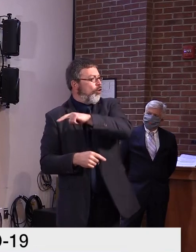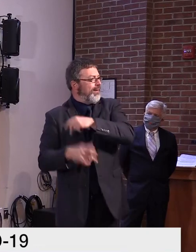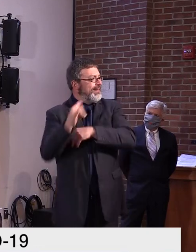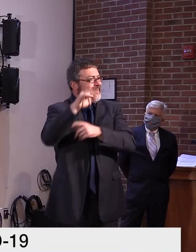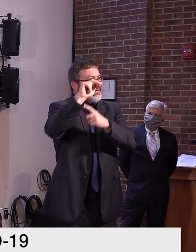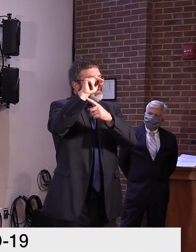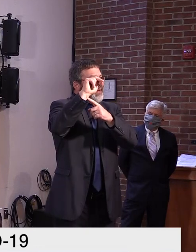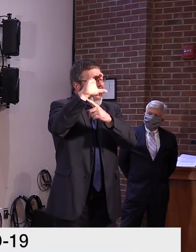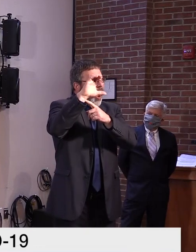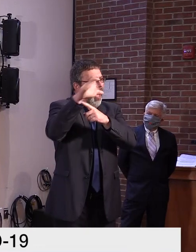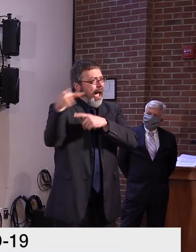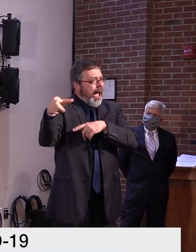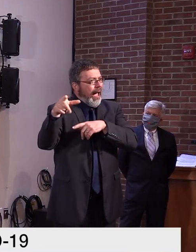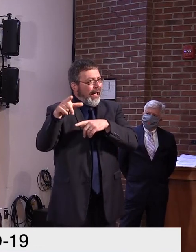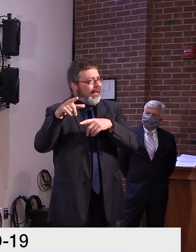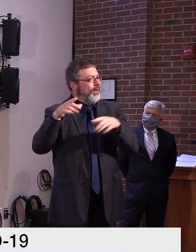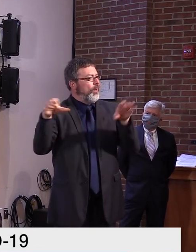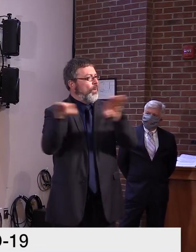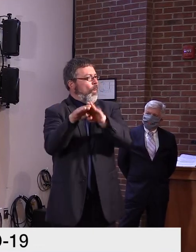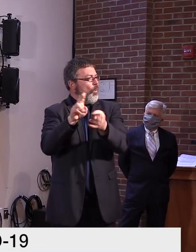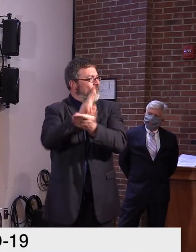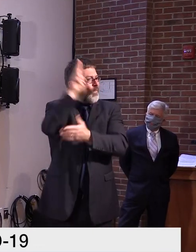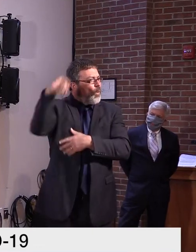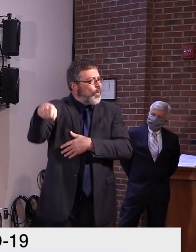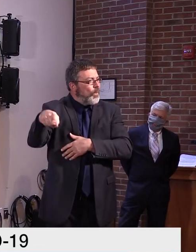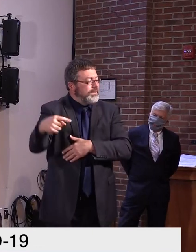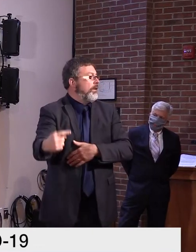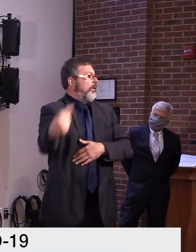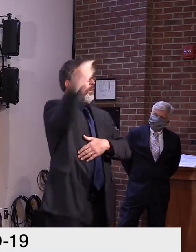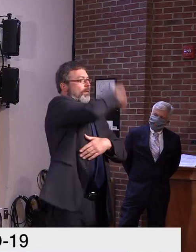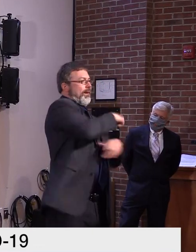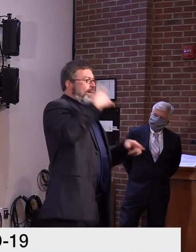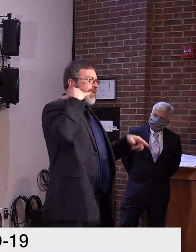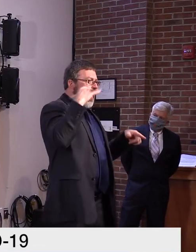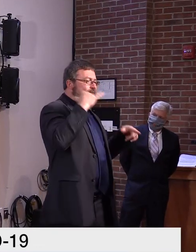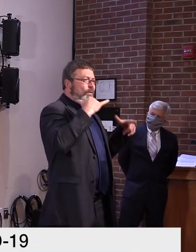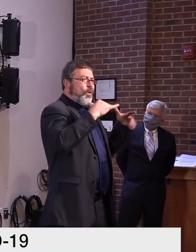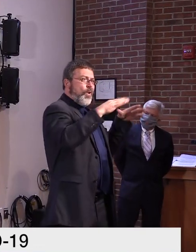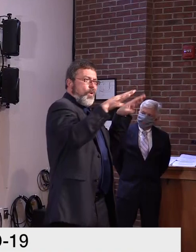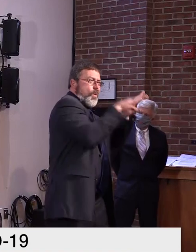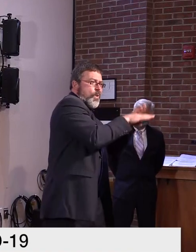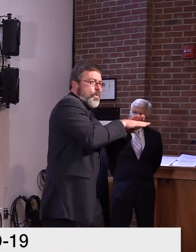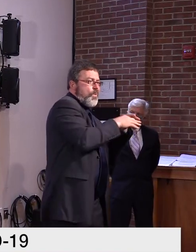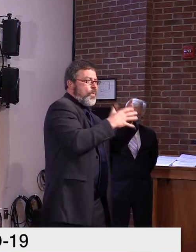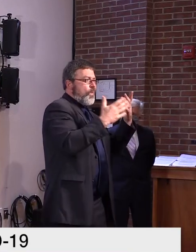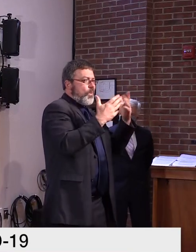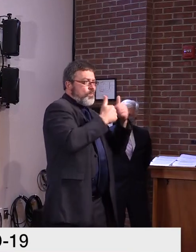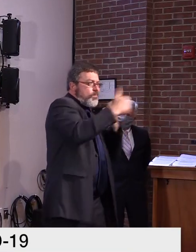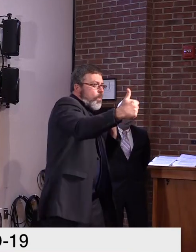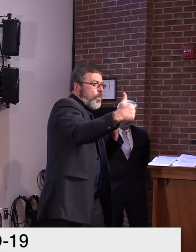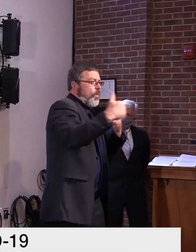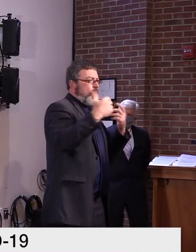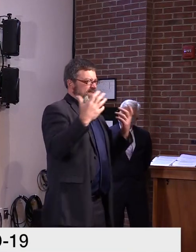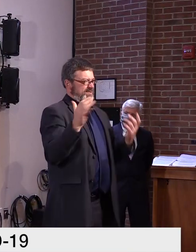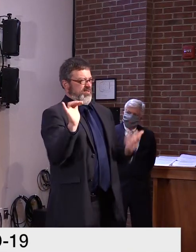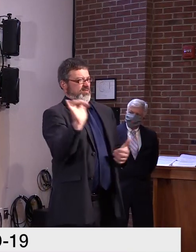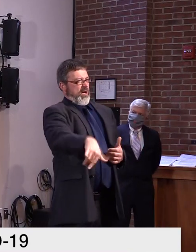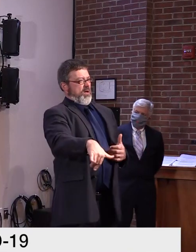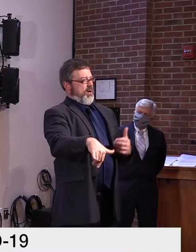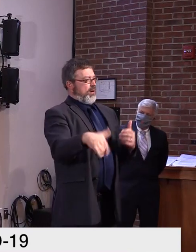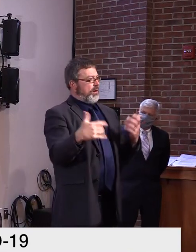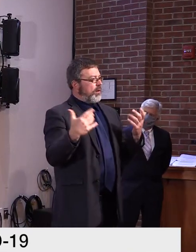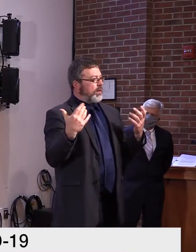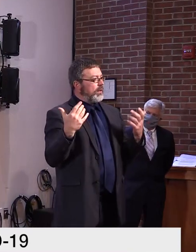numbers of students or staff being positive, they're generally states that have not achieved a state of virus suppression